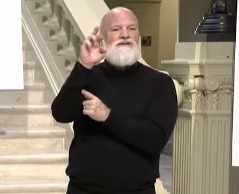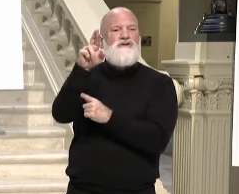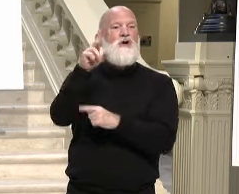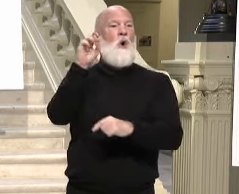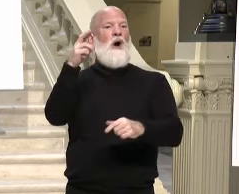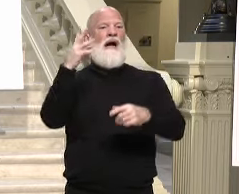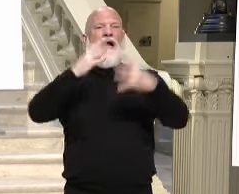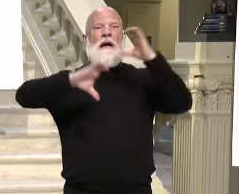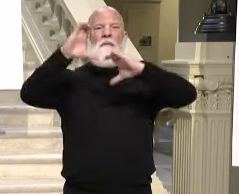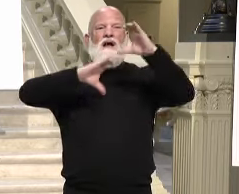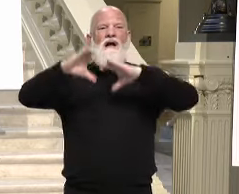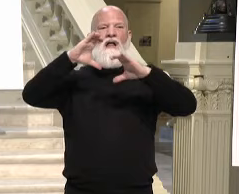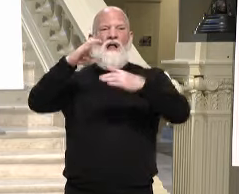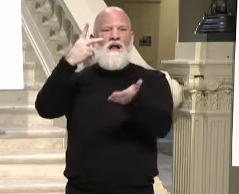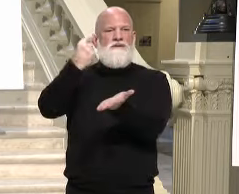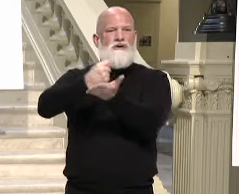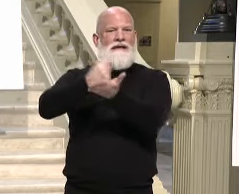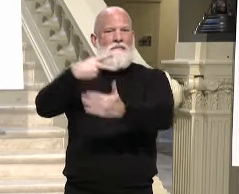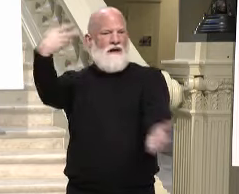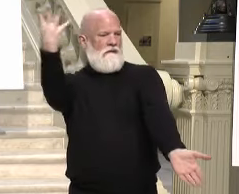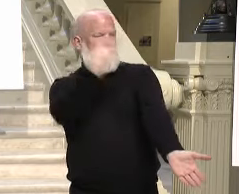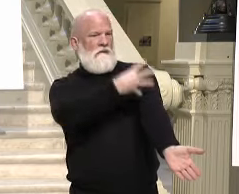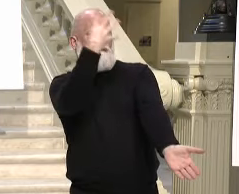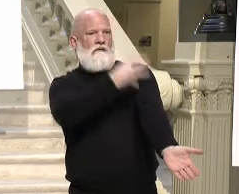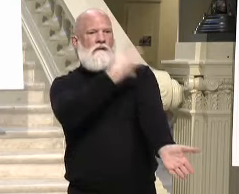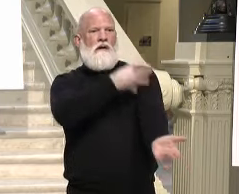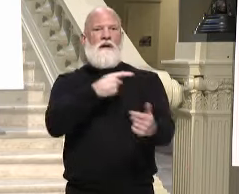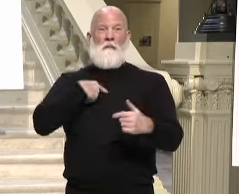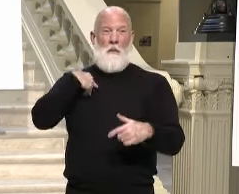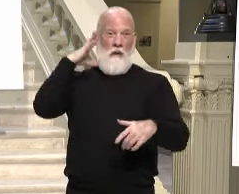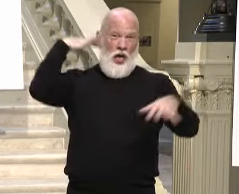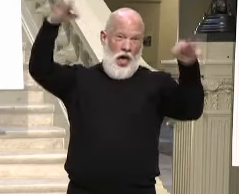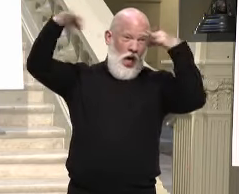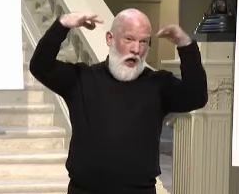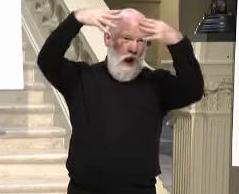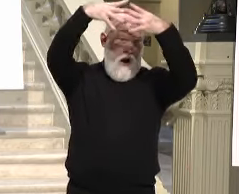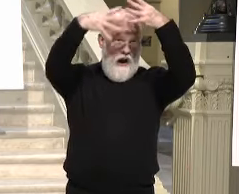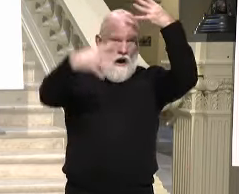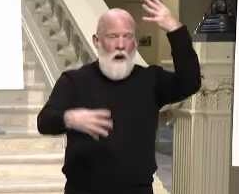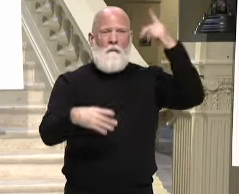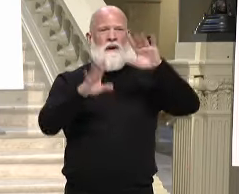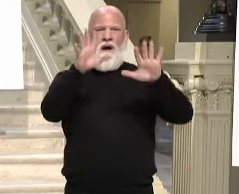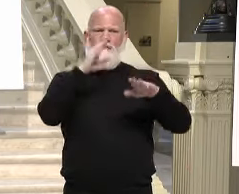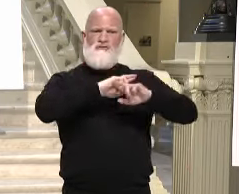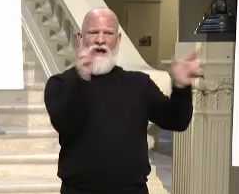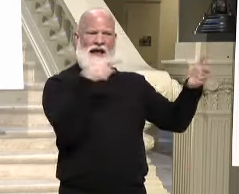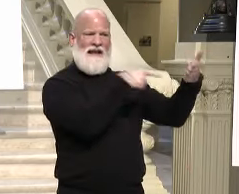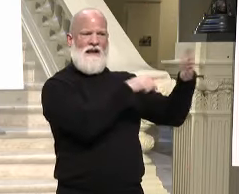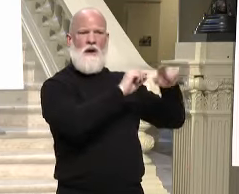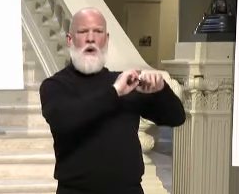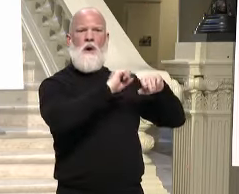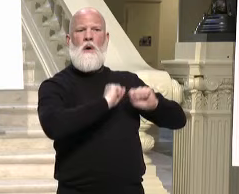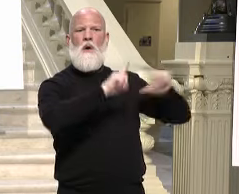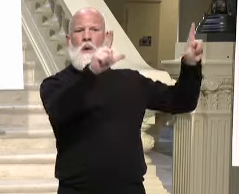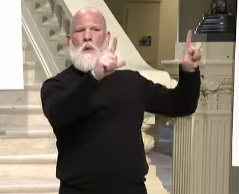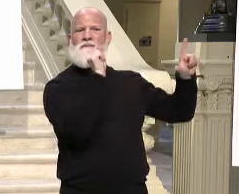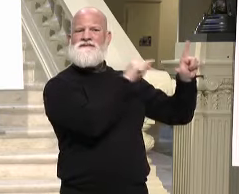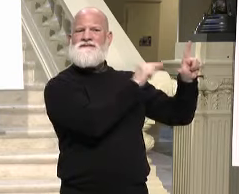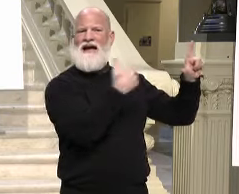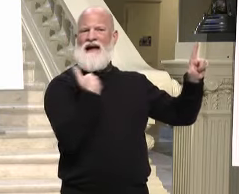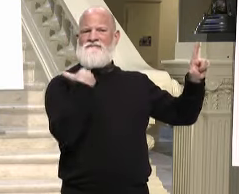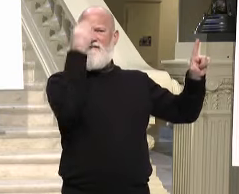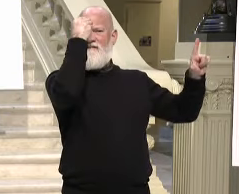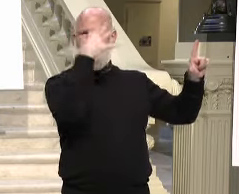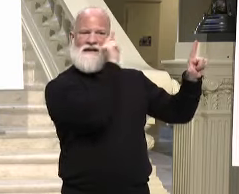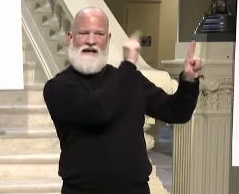this all outlined on our website. And as we move into subsequent categories of not just parents of these children, but